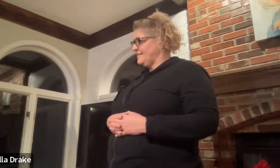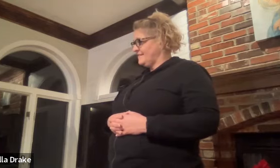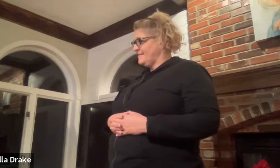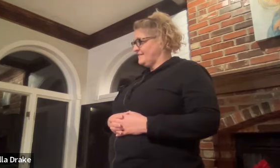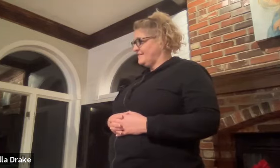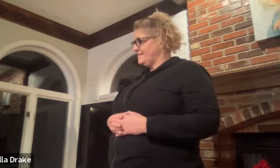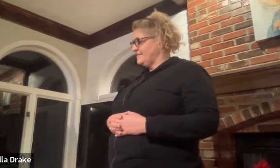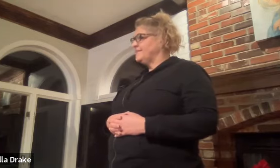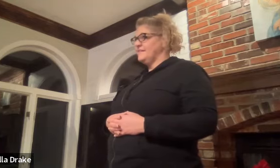but